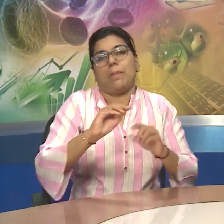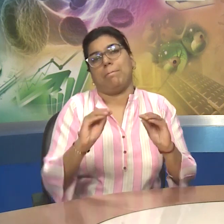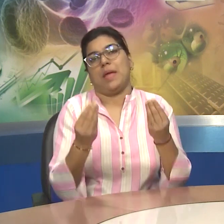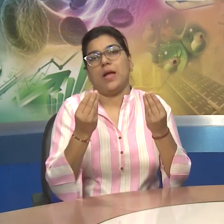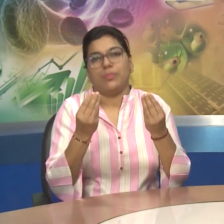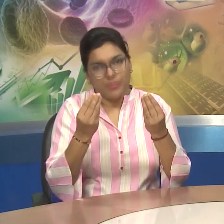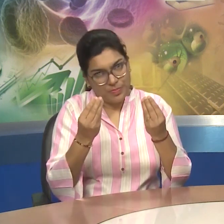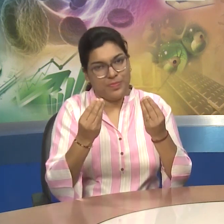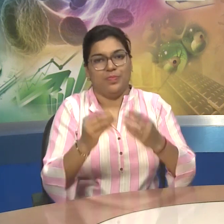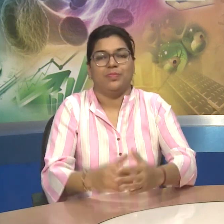Is Helpful